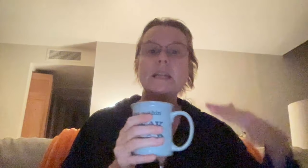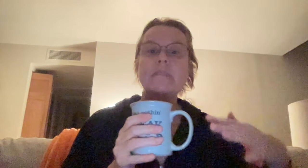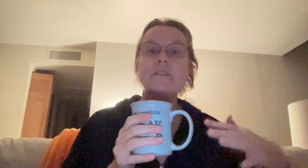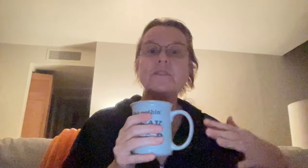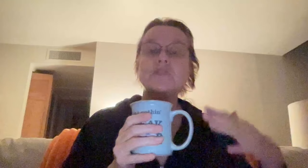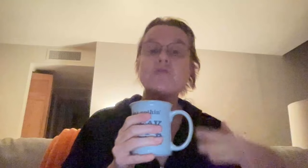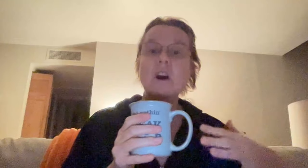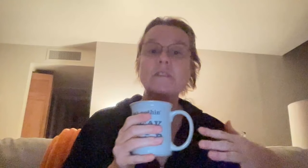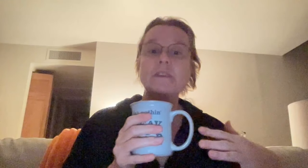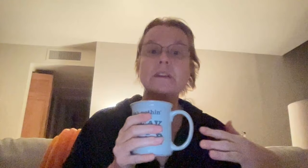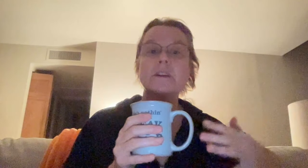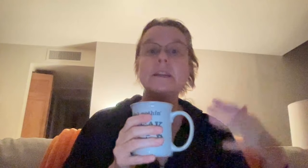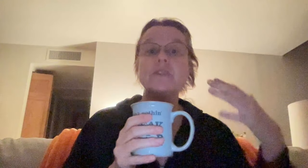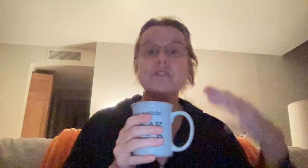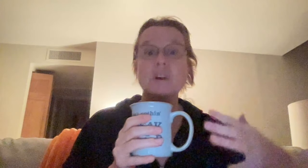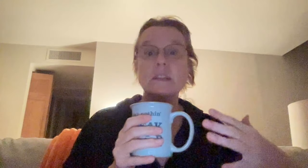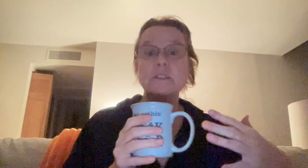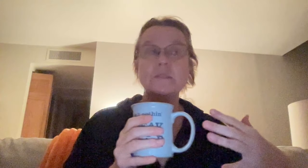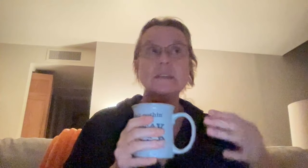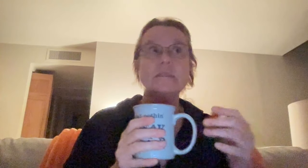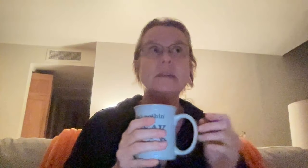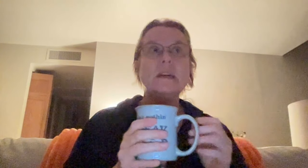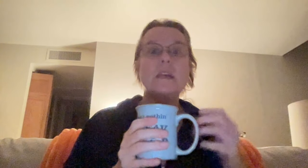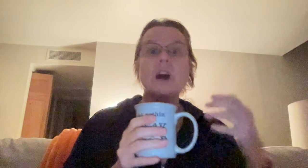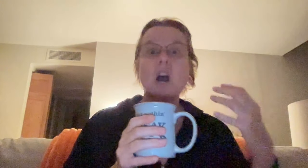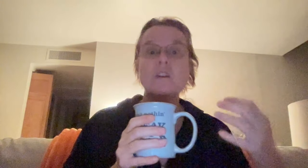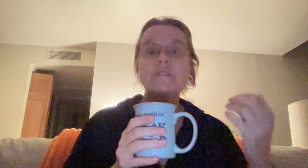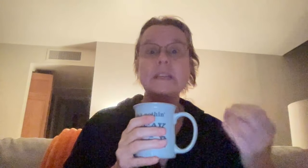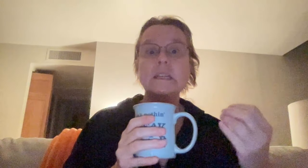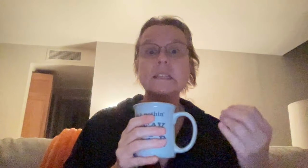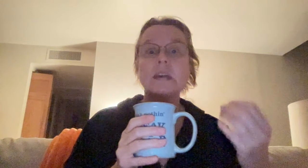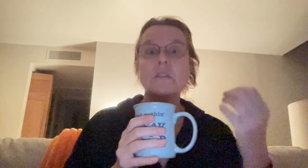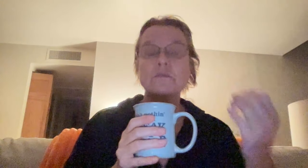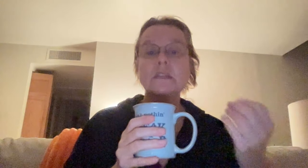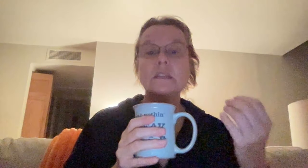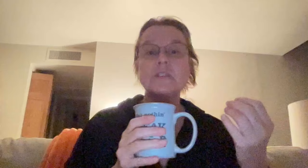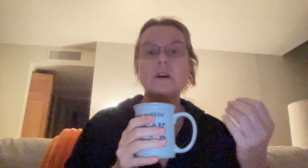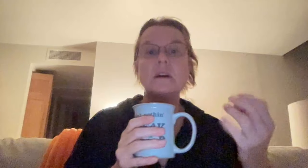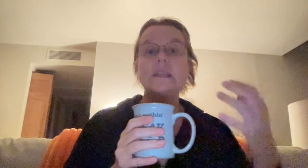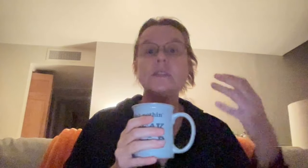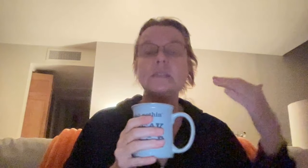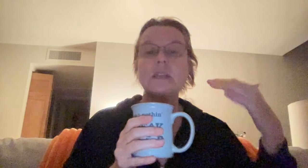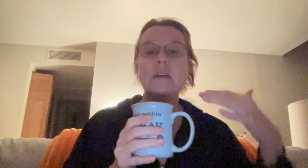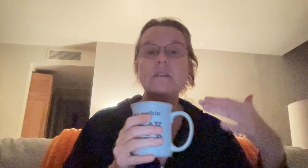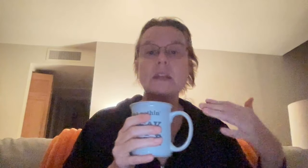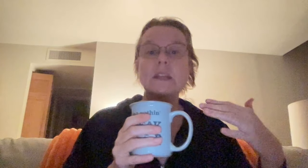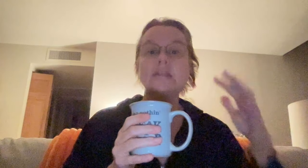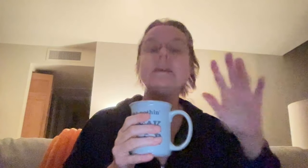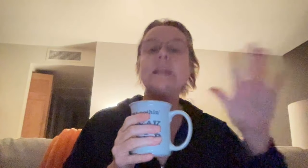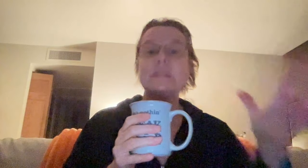if you're a strong feeler and you're strong intuitive, the heart feels are really strong. So it's, it, depending on